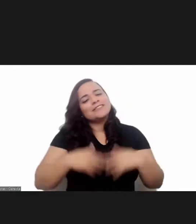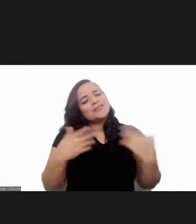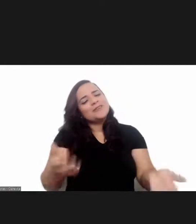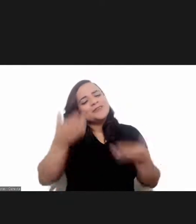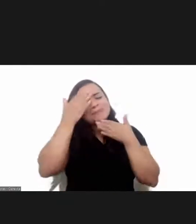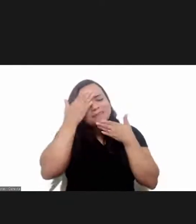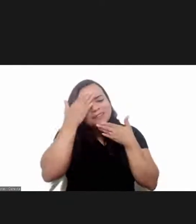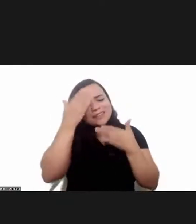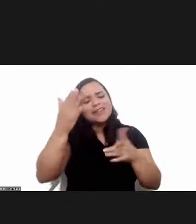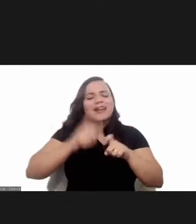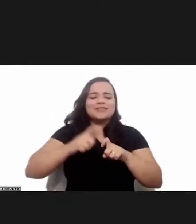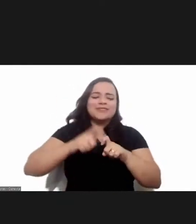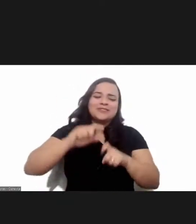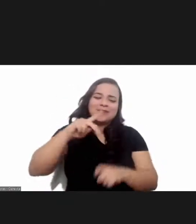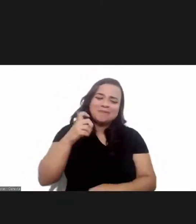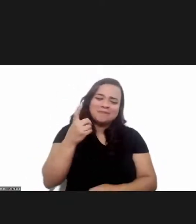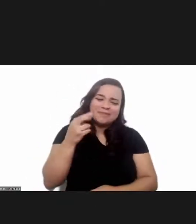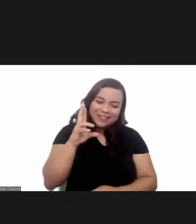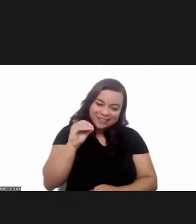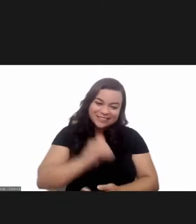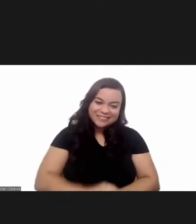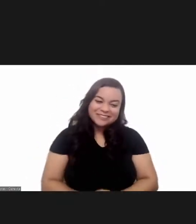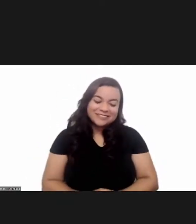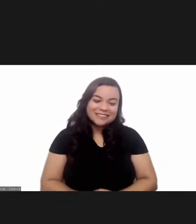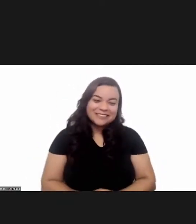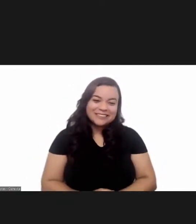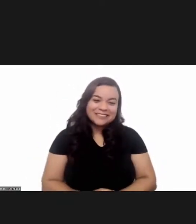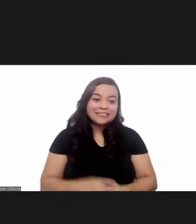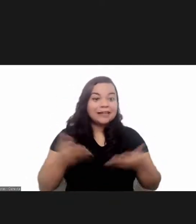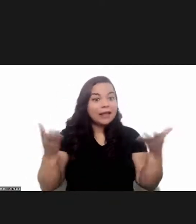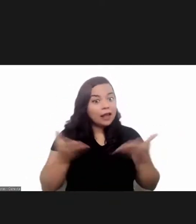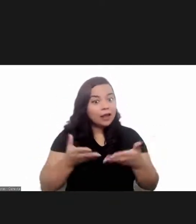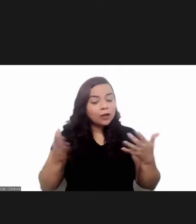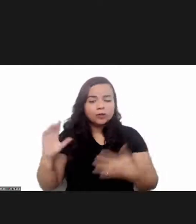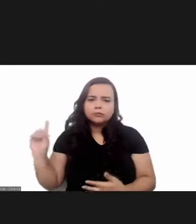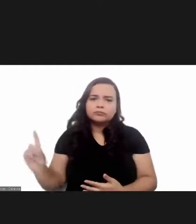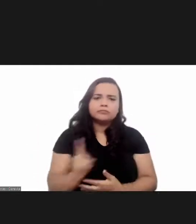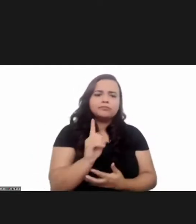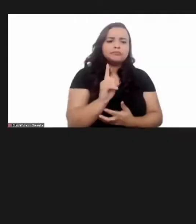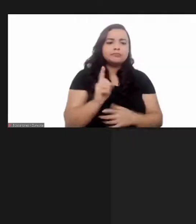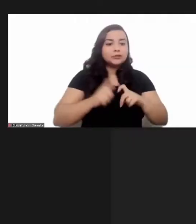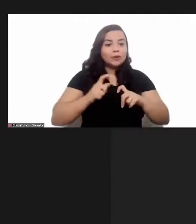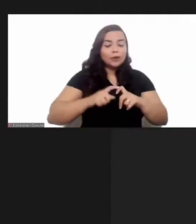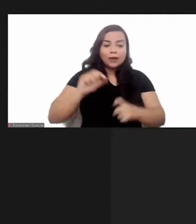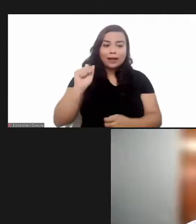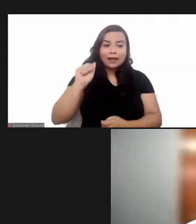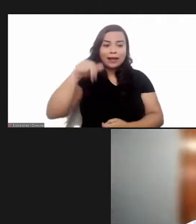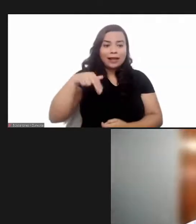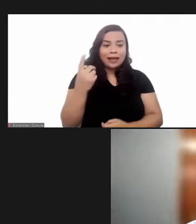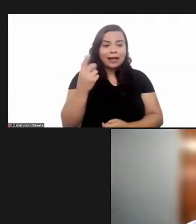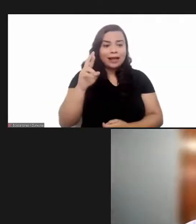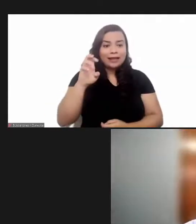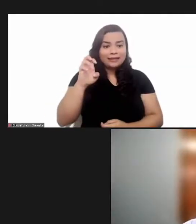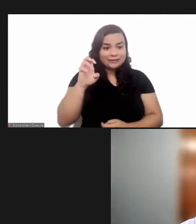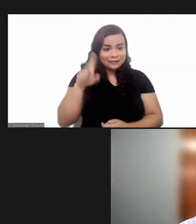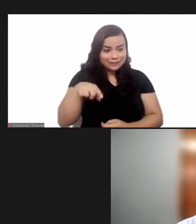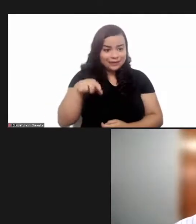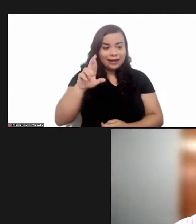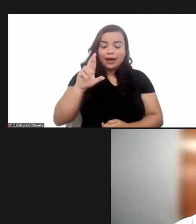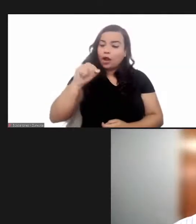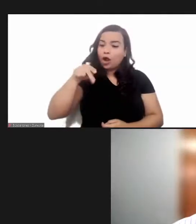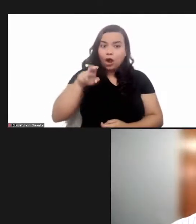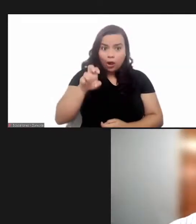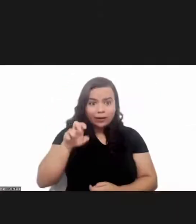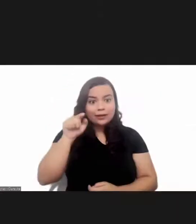Thank you very much, Dr. Pedro Al-Bahar with the floor. Now, Dr. Andrey Rugg from the